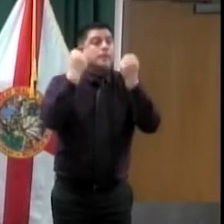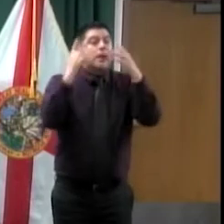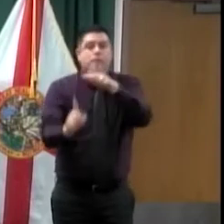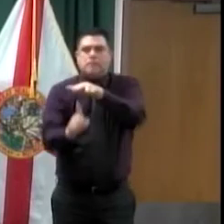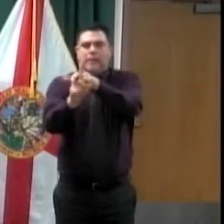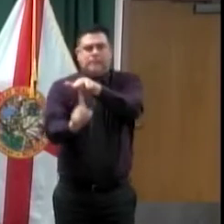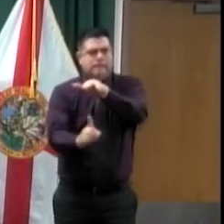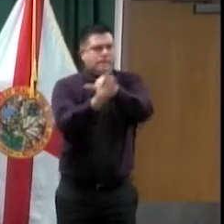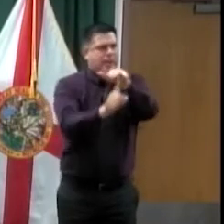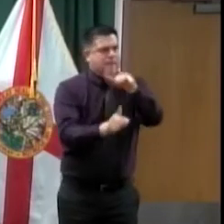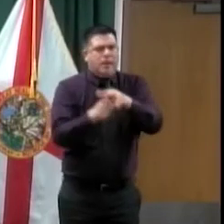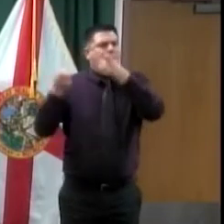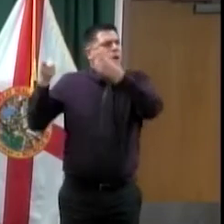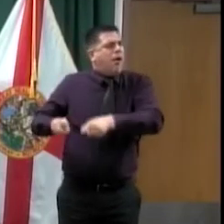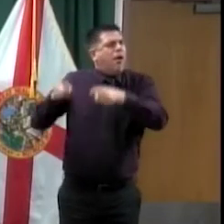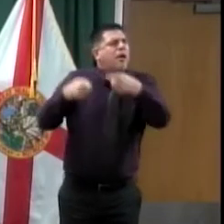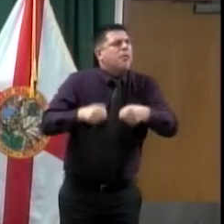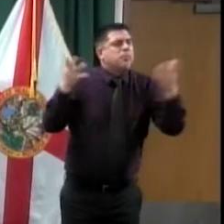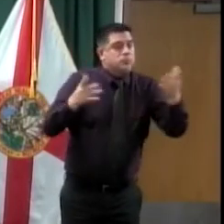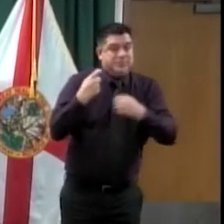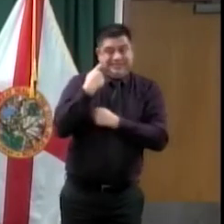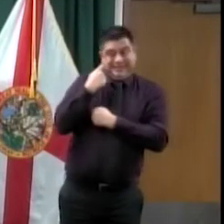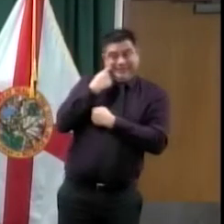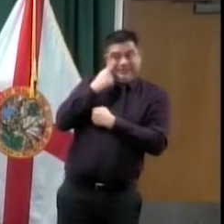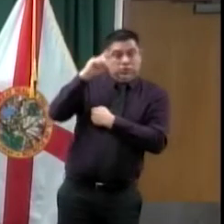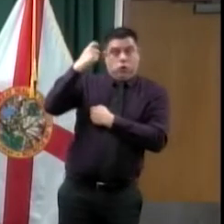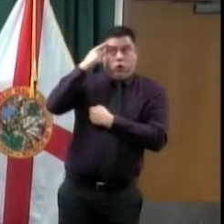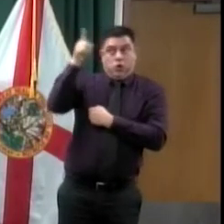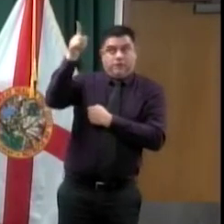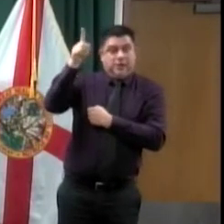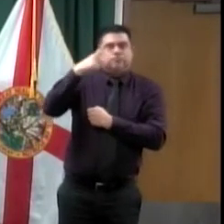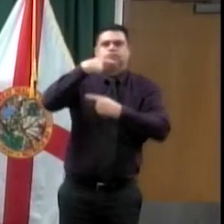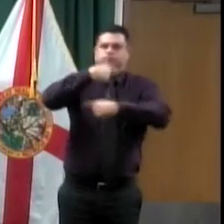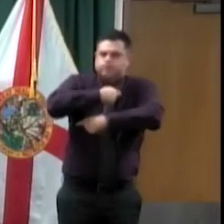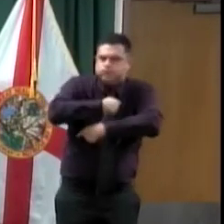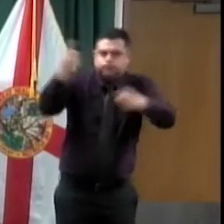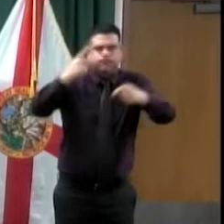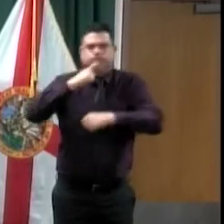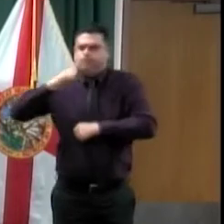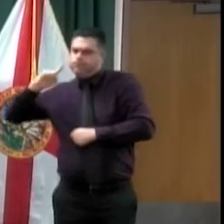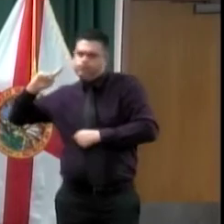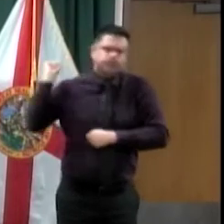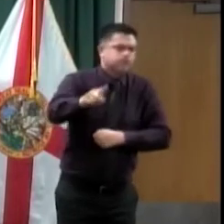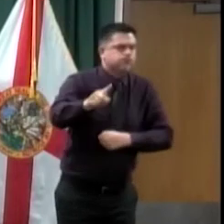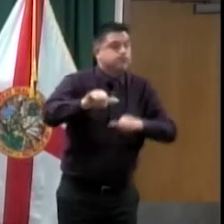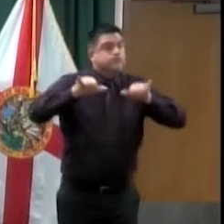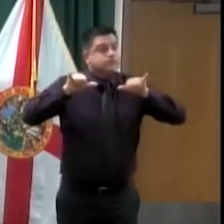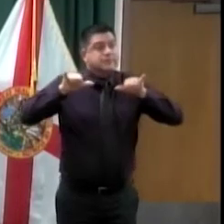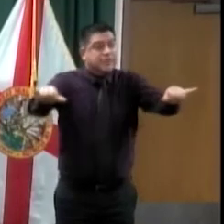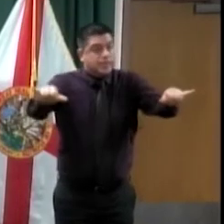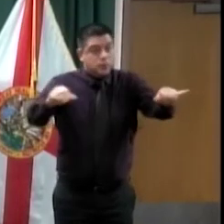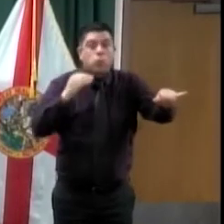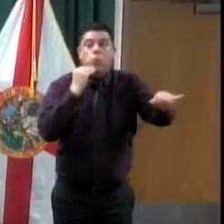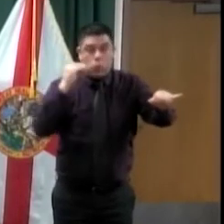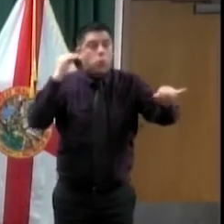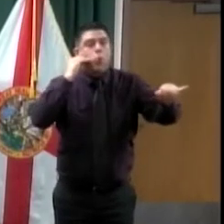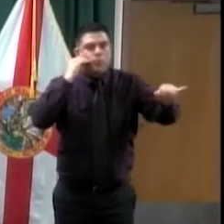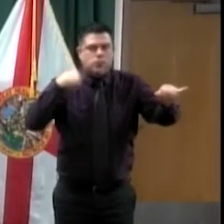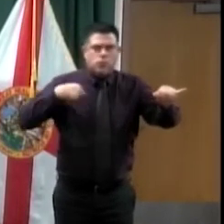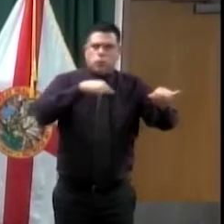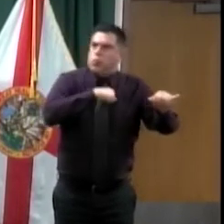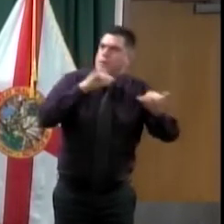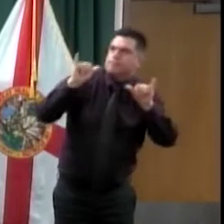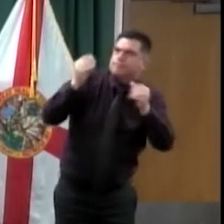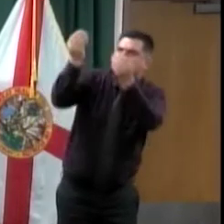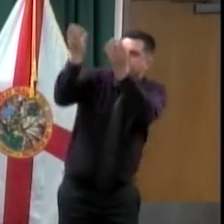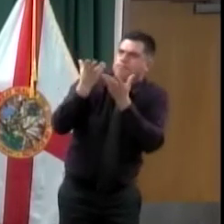recently been released at a stay-at-home order. We're in the process of receiving that and understanding what that says and what